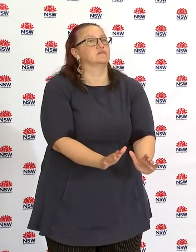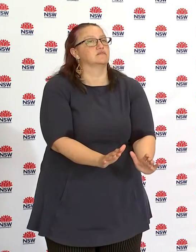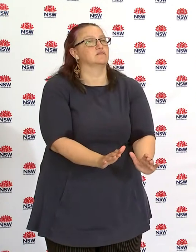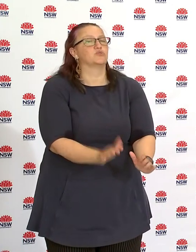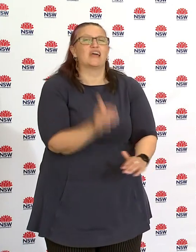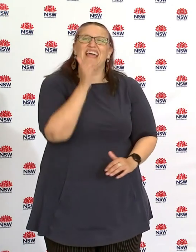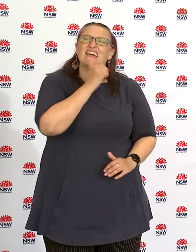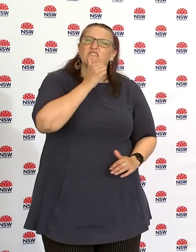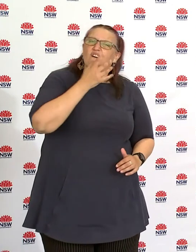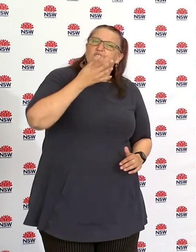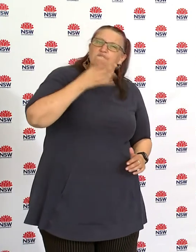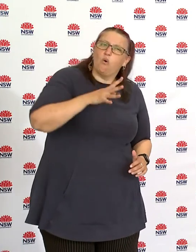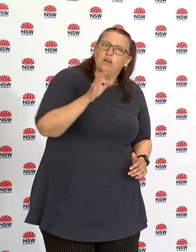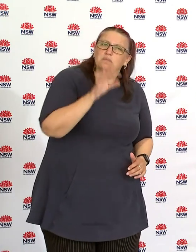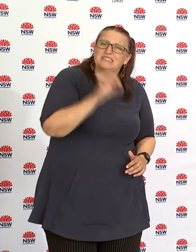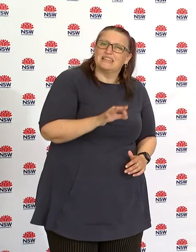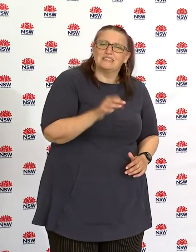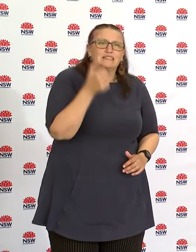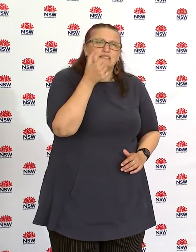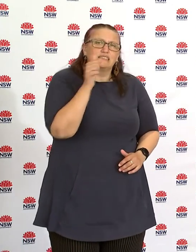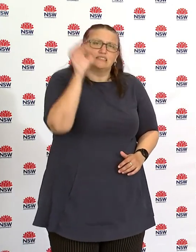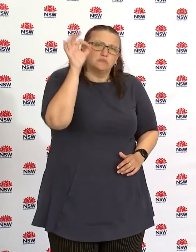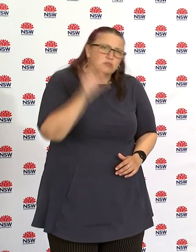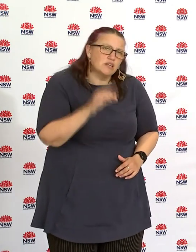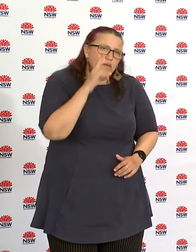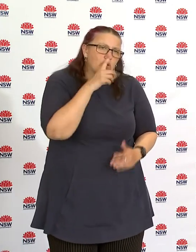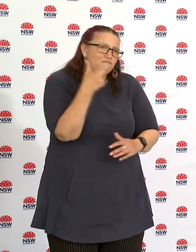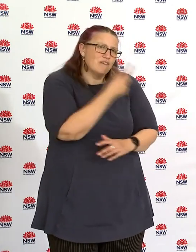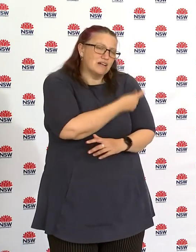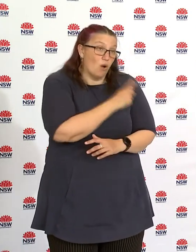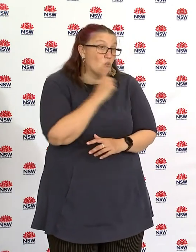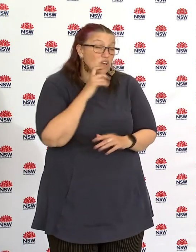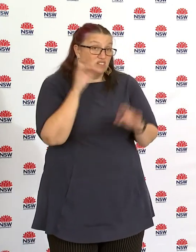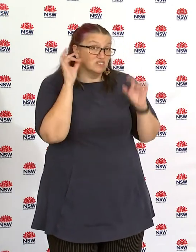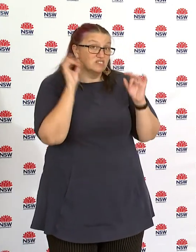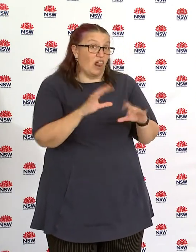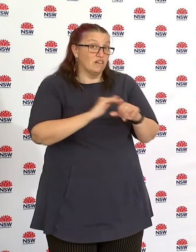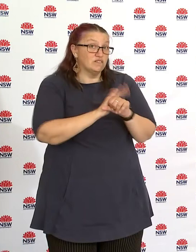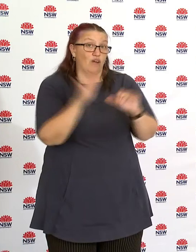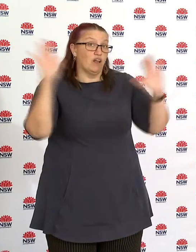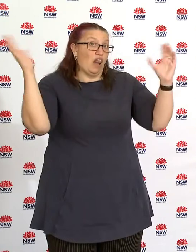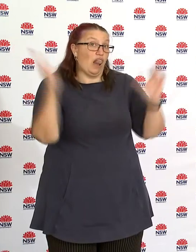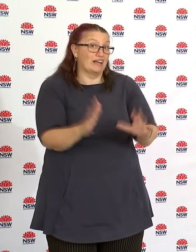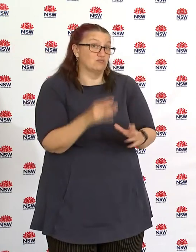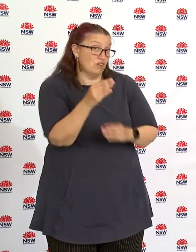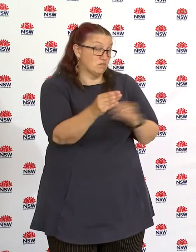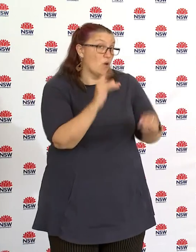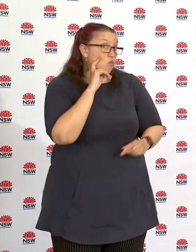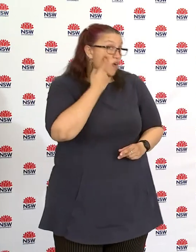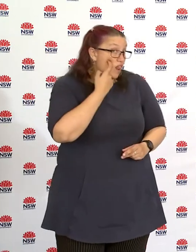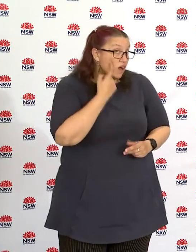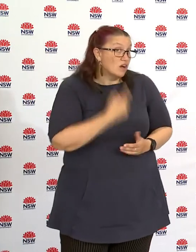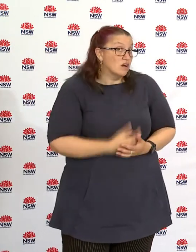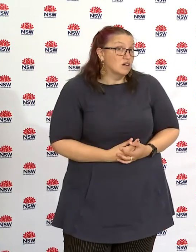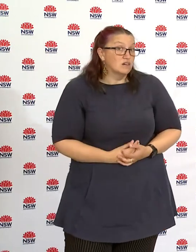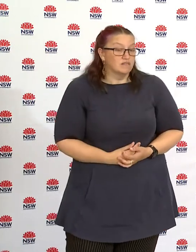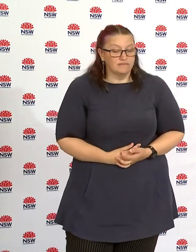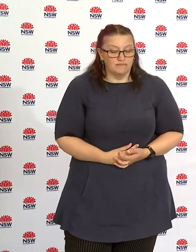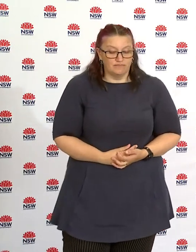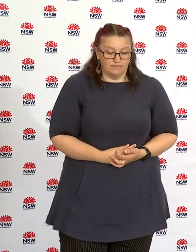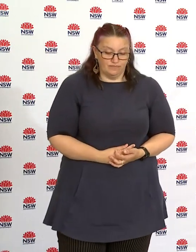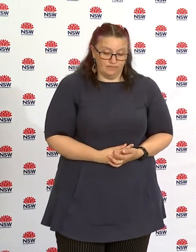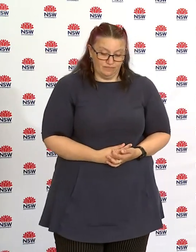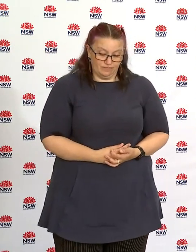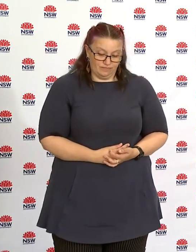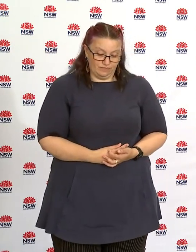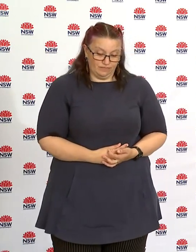vaccinated that we'll start seeing transmission naturally drop that we we know from the best um studies